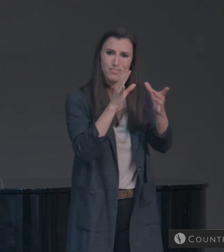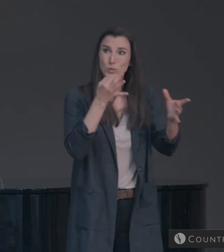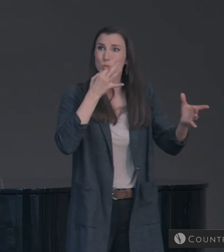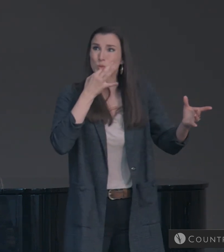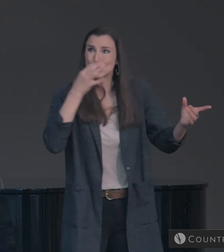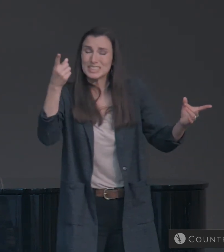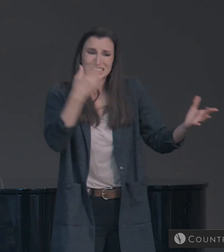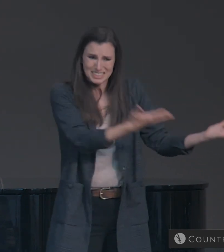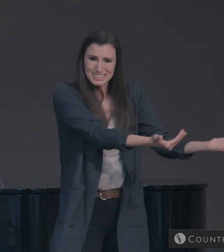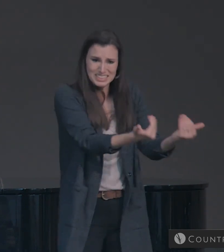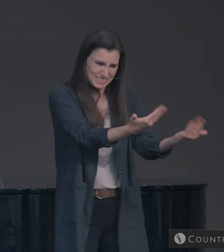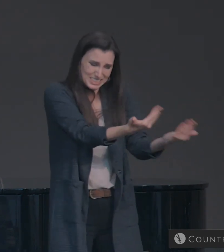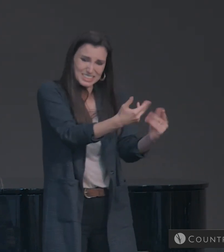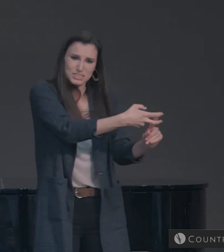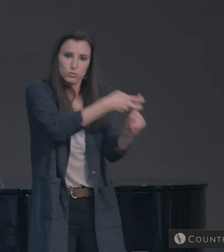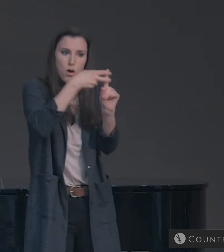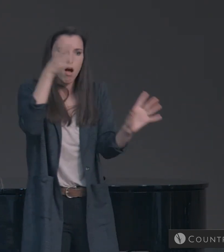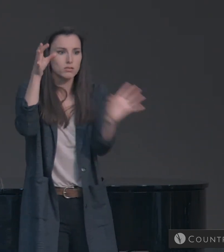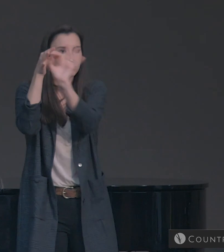Bring them to Christ.